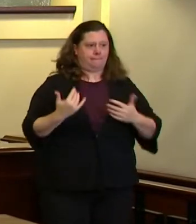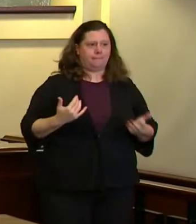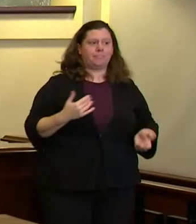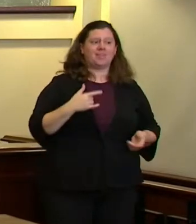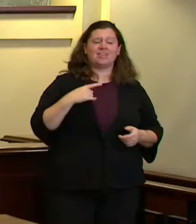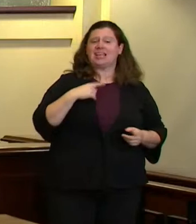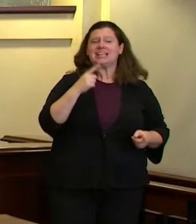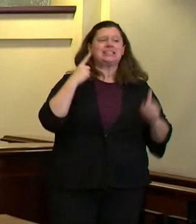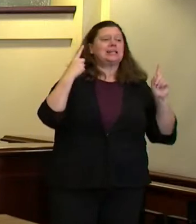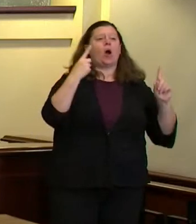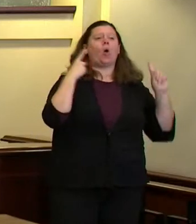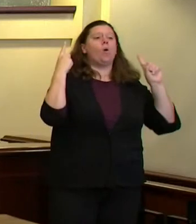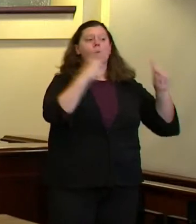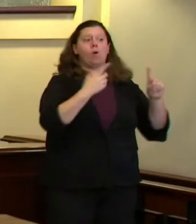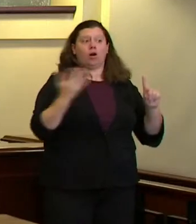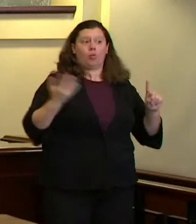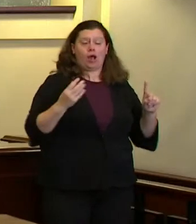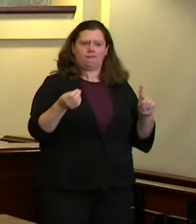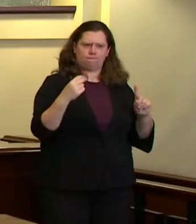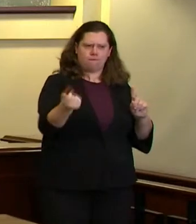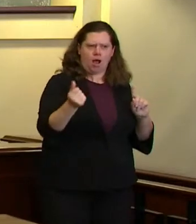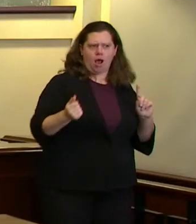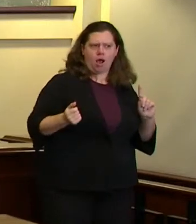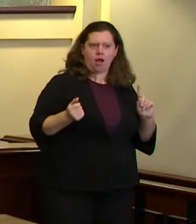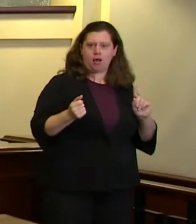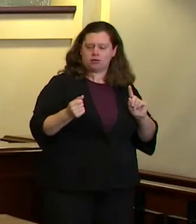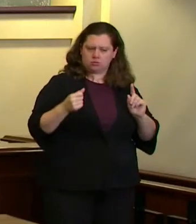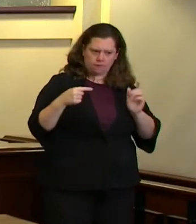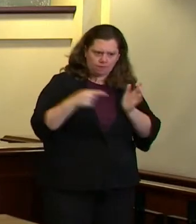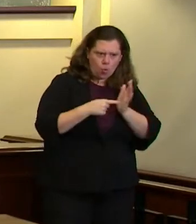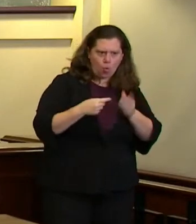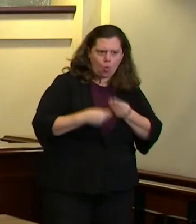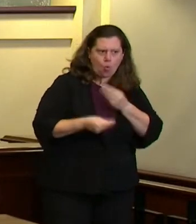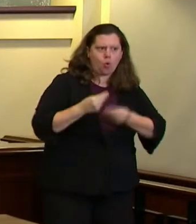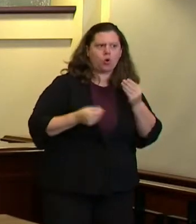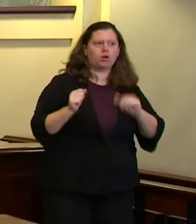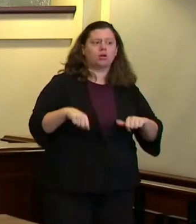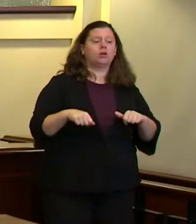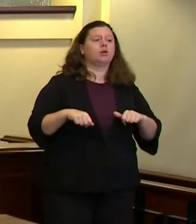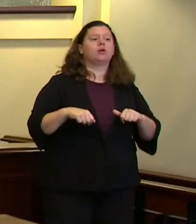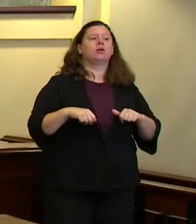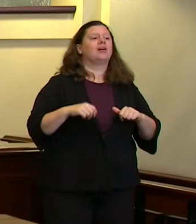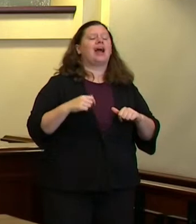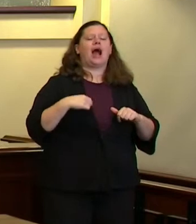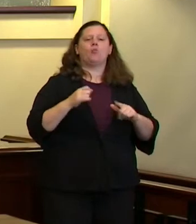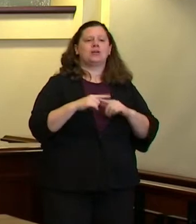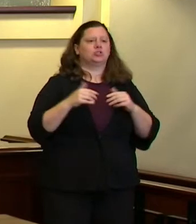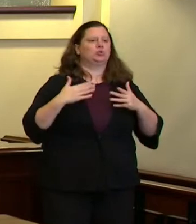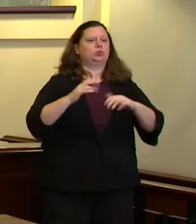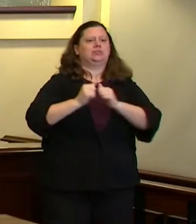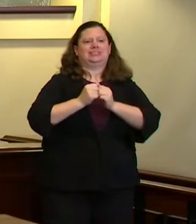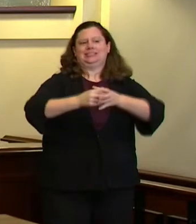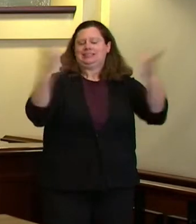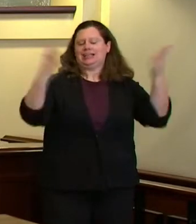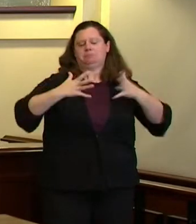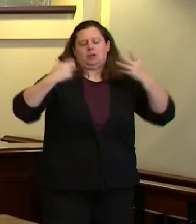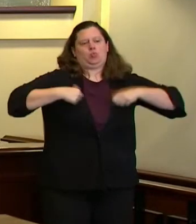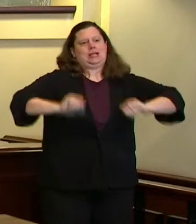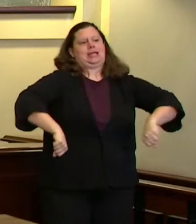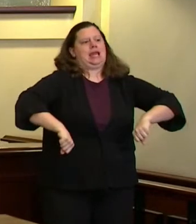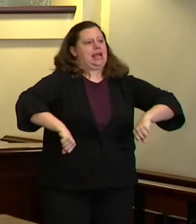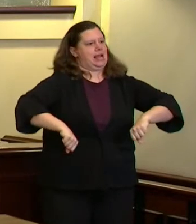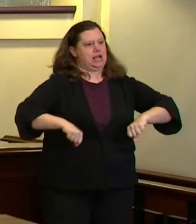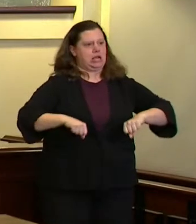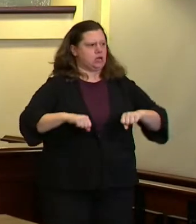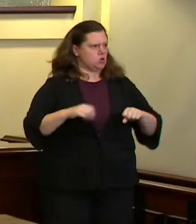efficiently and affordably build as many of these units as we possibly can in the near term what would that